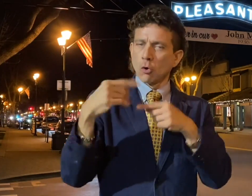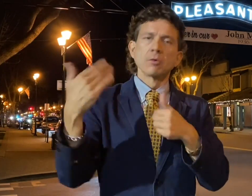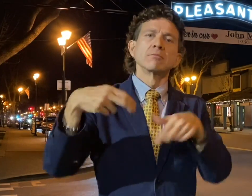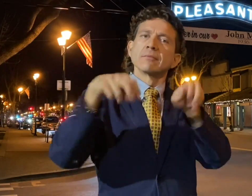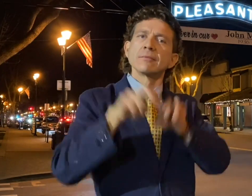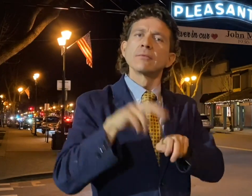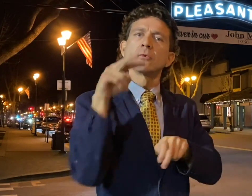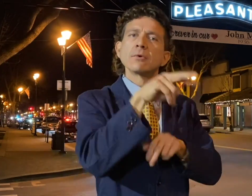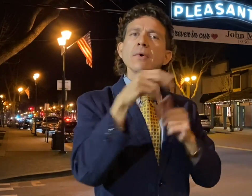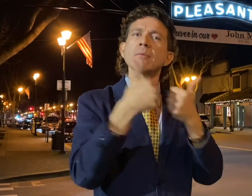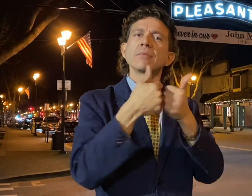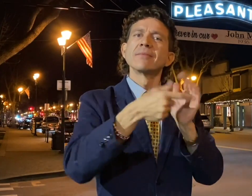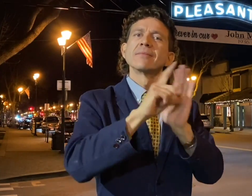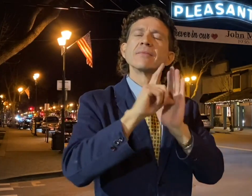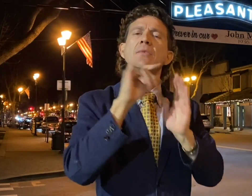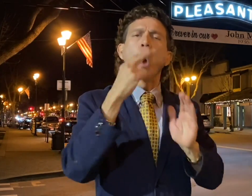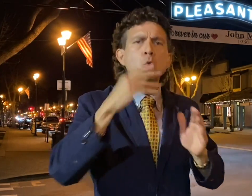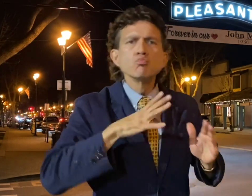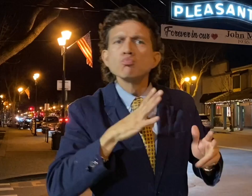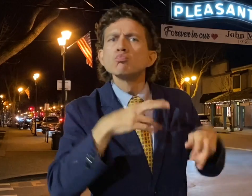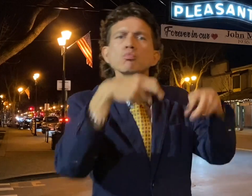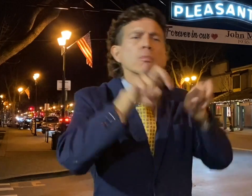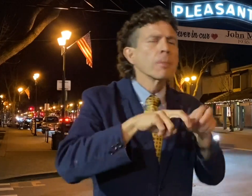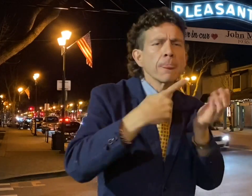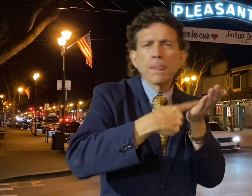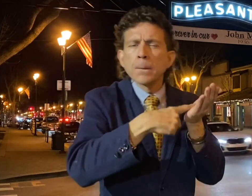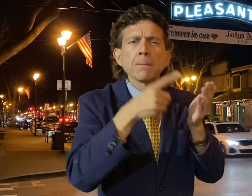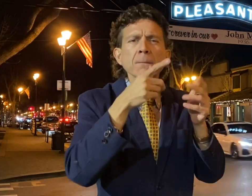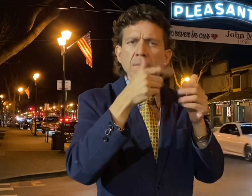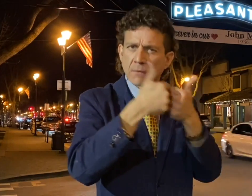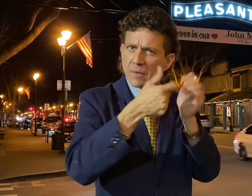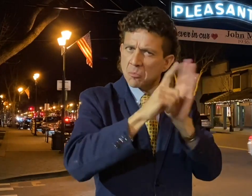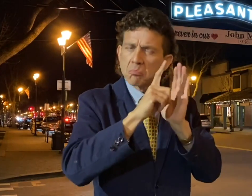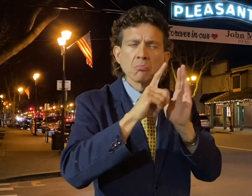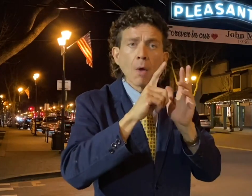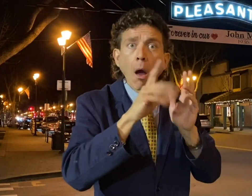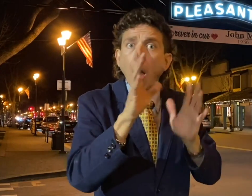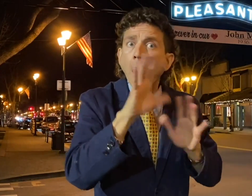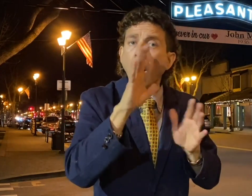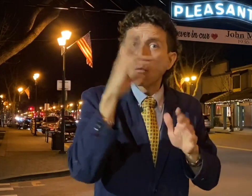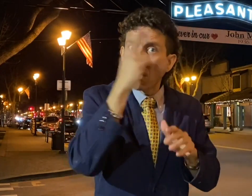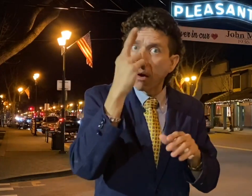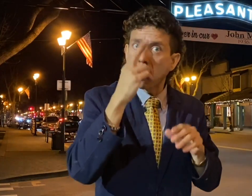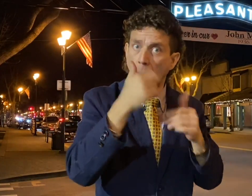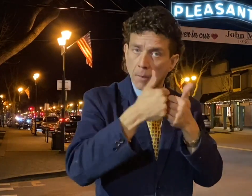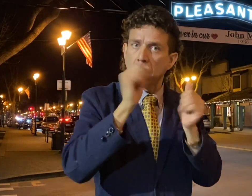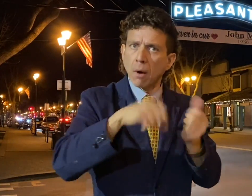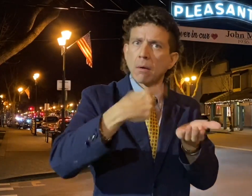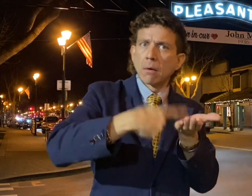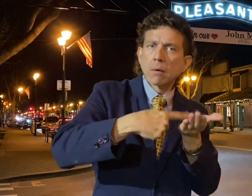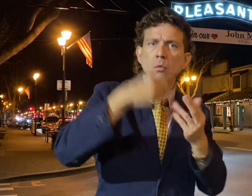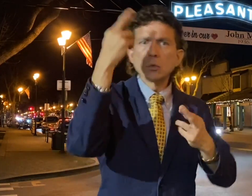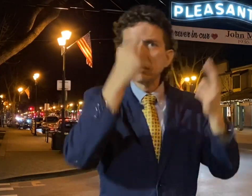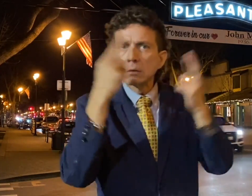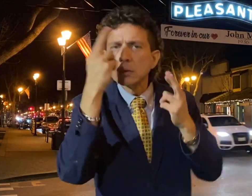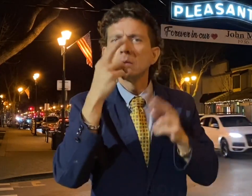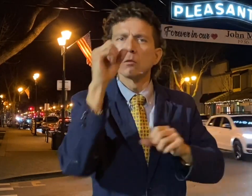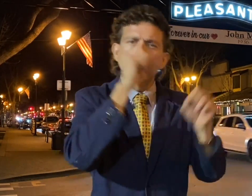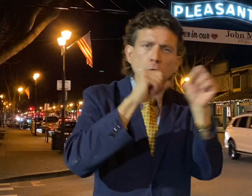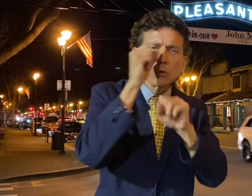After John got injured, Norm sat down with him and reviewed game film, and quickly realized how good John was at talking strategy and game